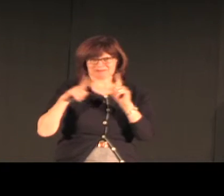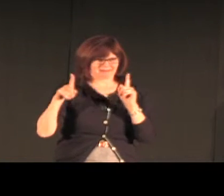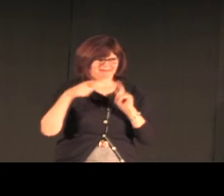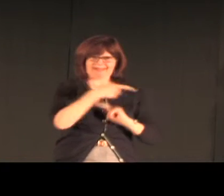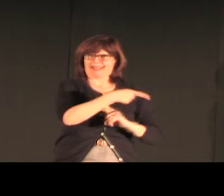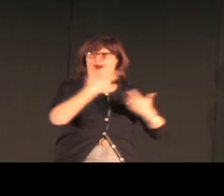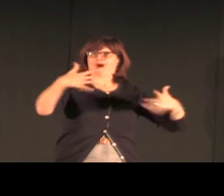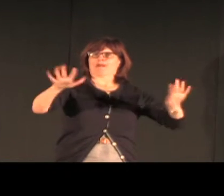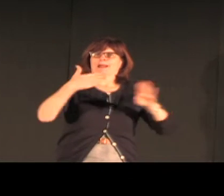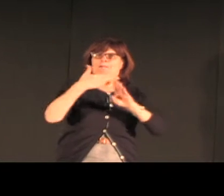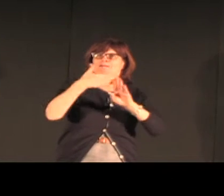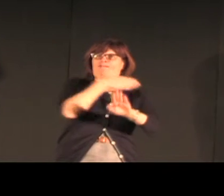did.